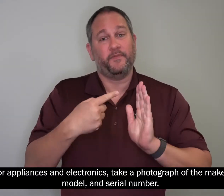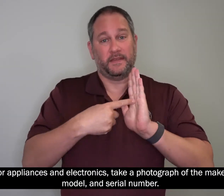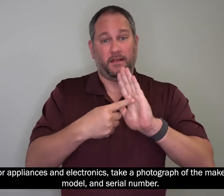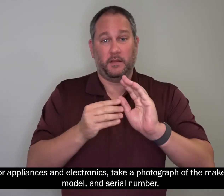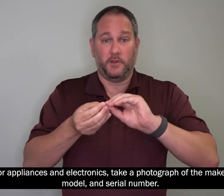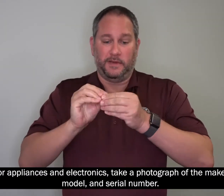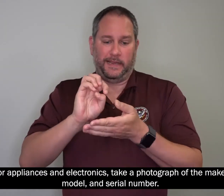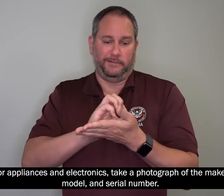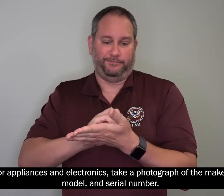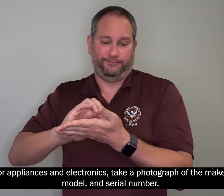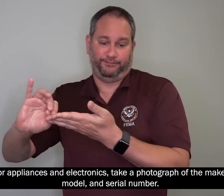model, and serial number.